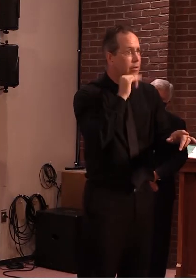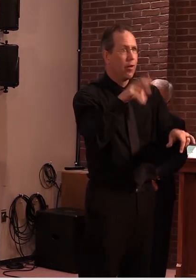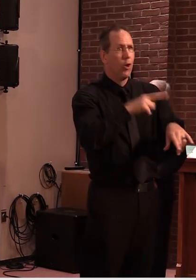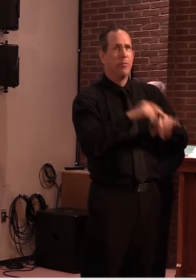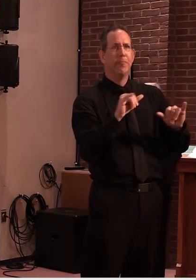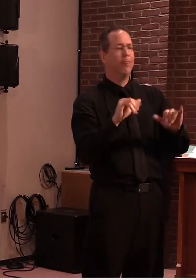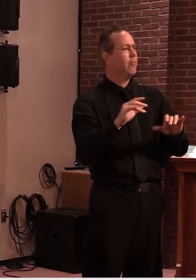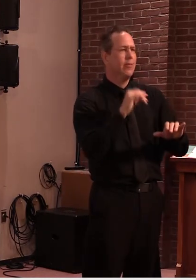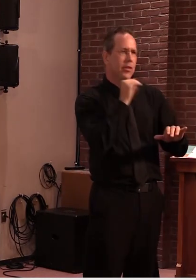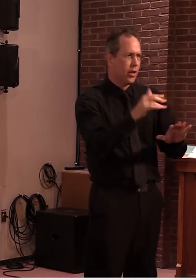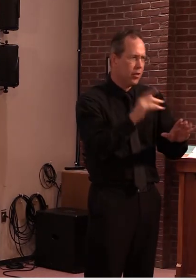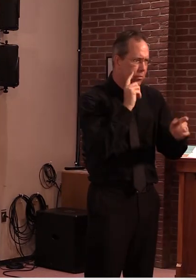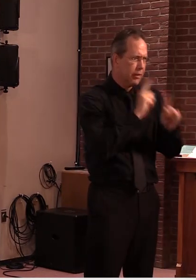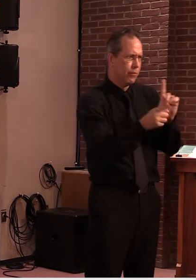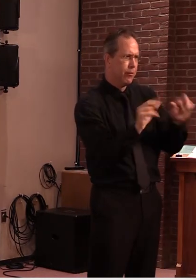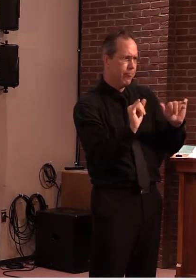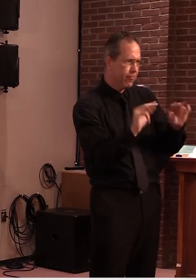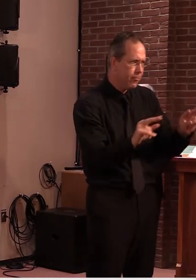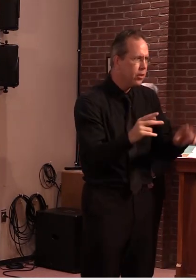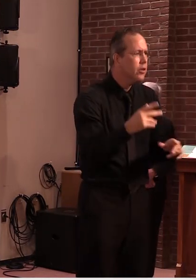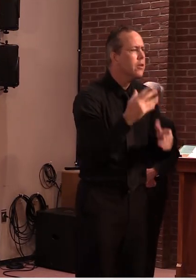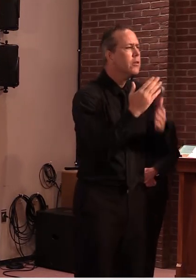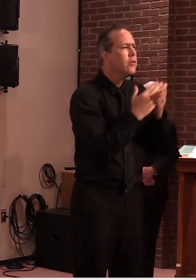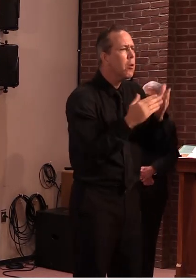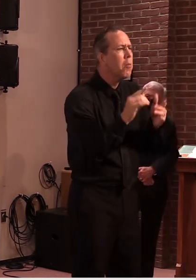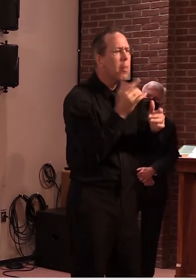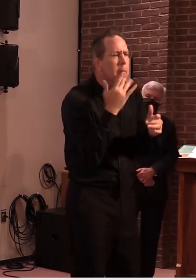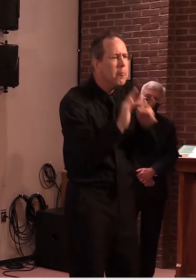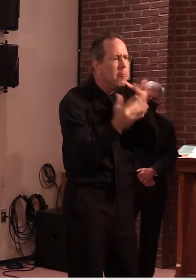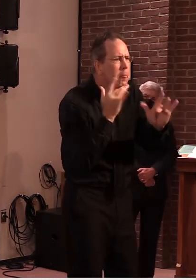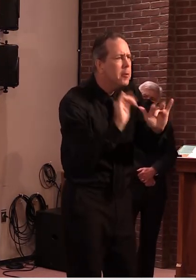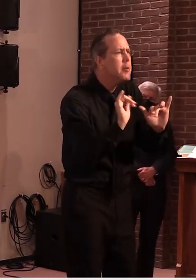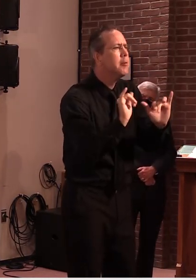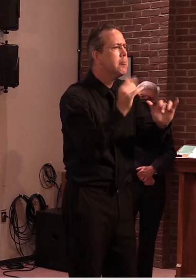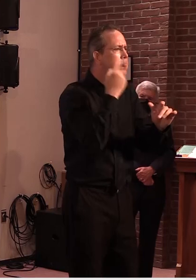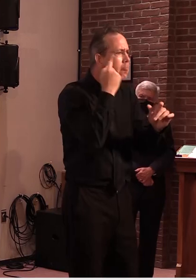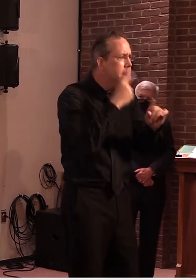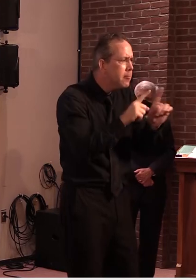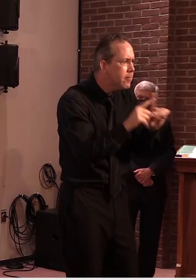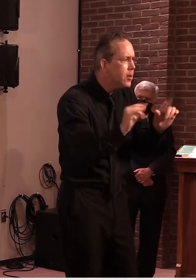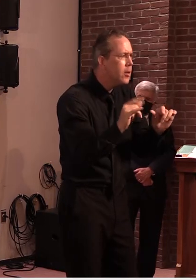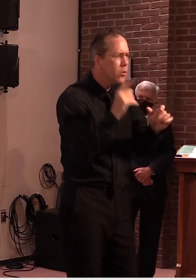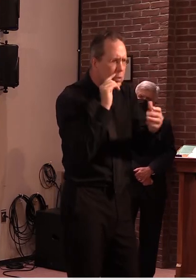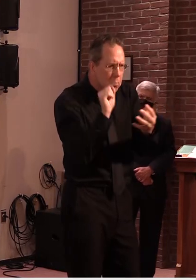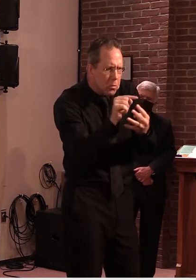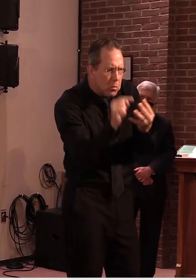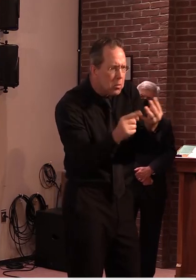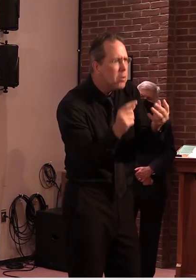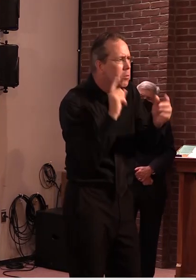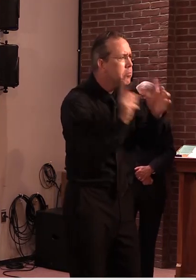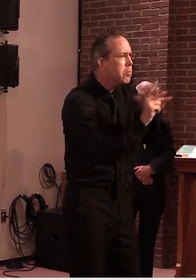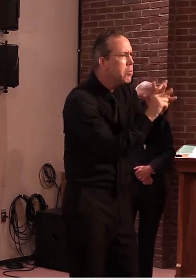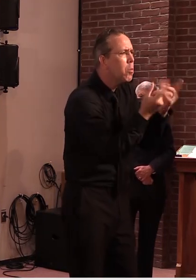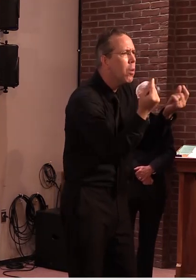of these sports to give our kids some sense of normalcy and at normal times